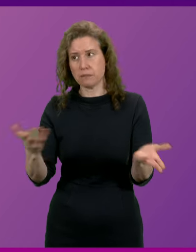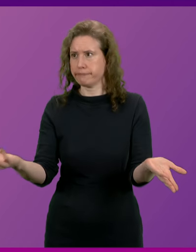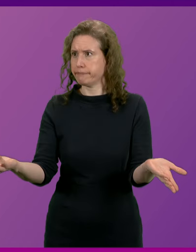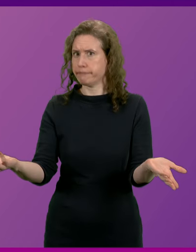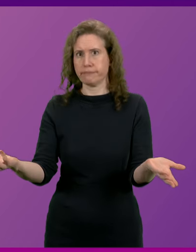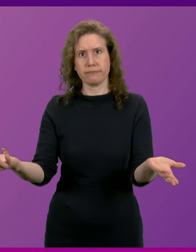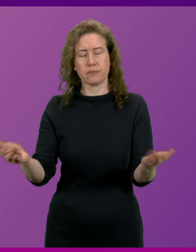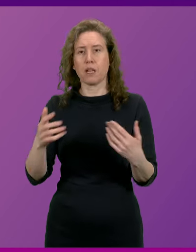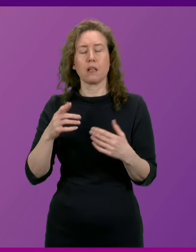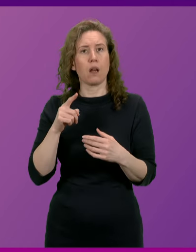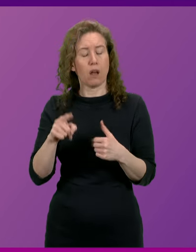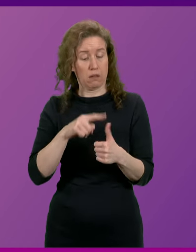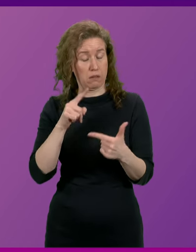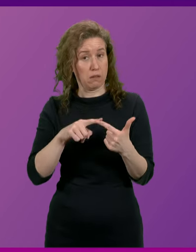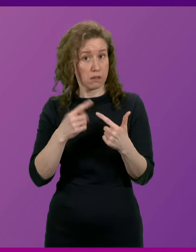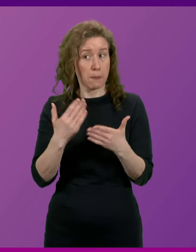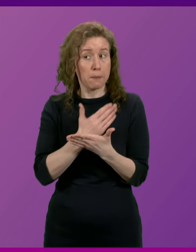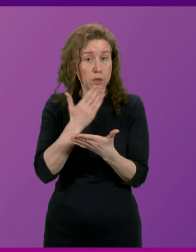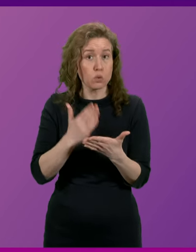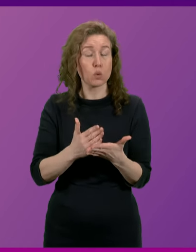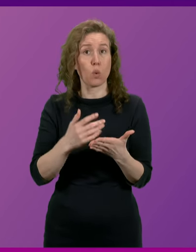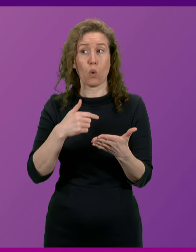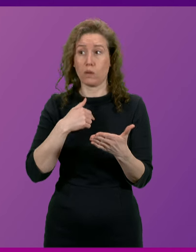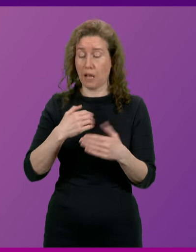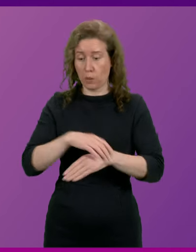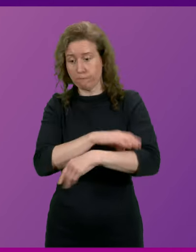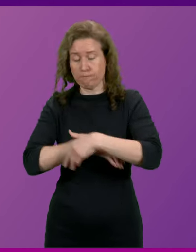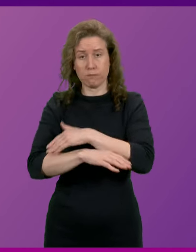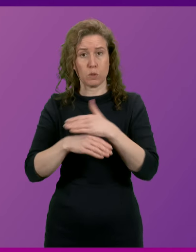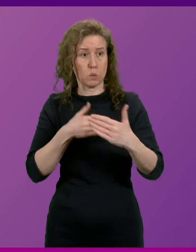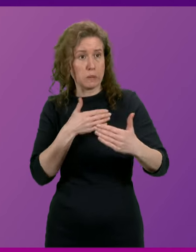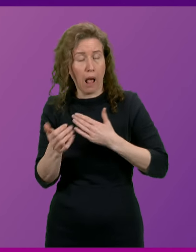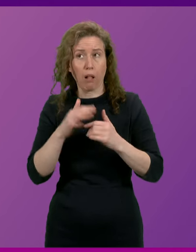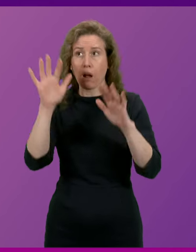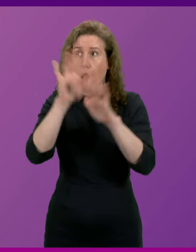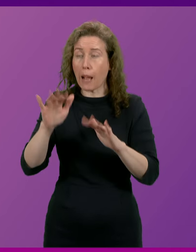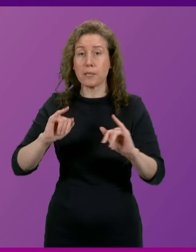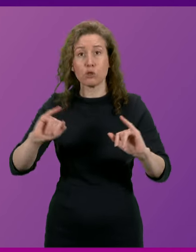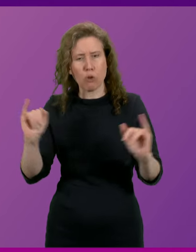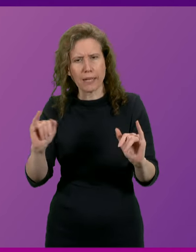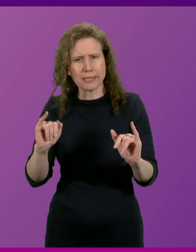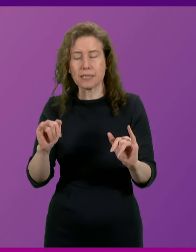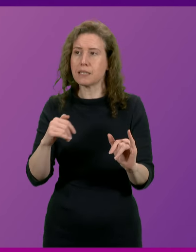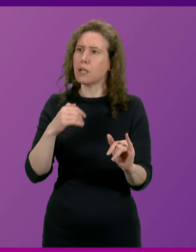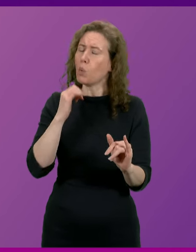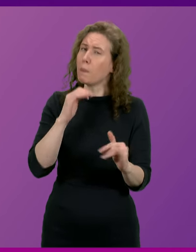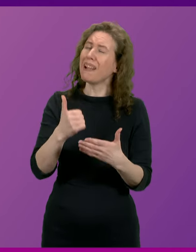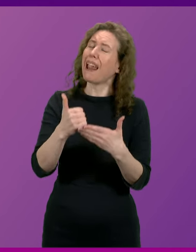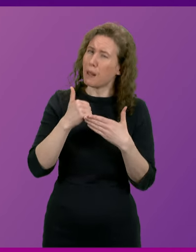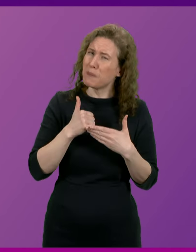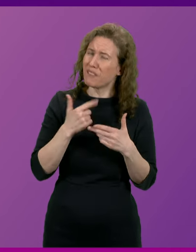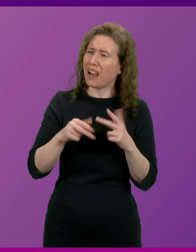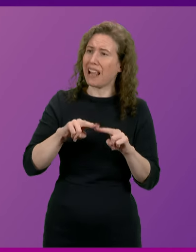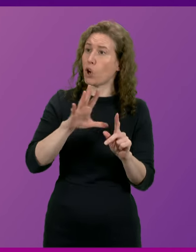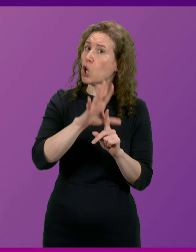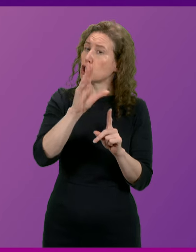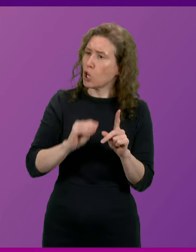when it comes to, of course, ensuring that we take action to tackle the climate crisis, what would be exceptionally helpful if